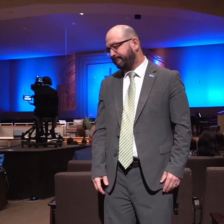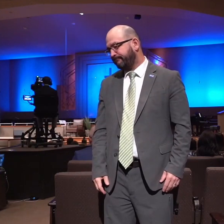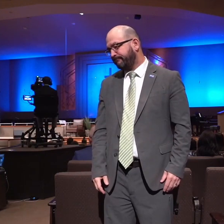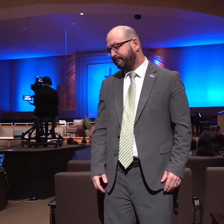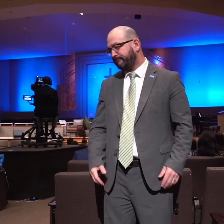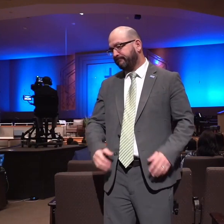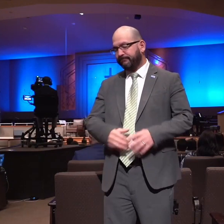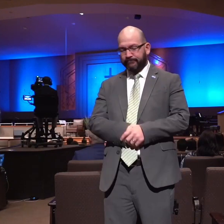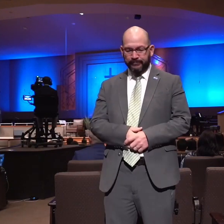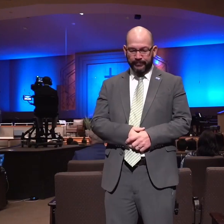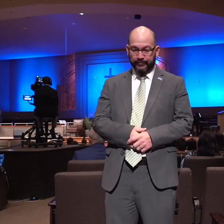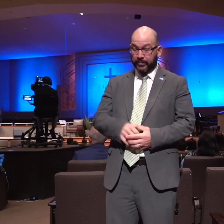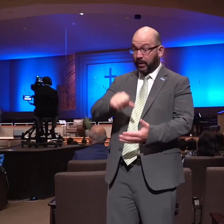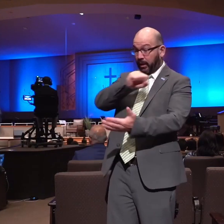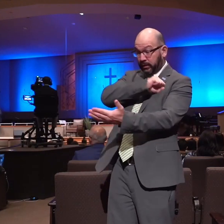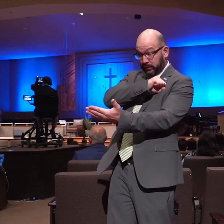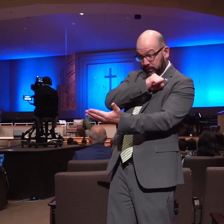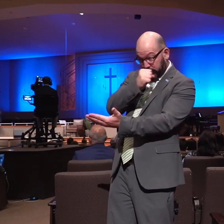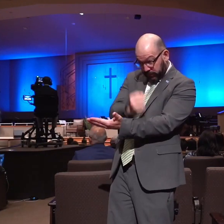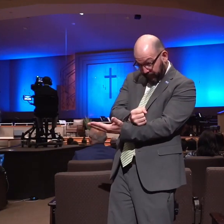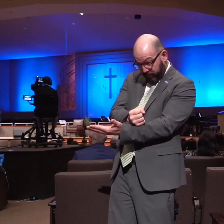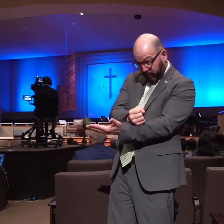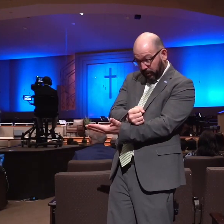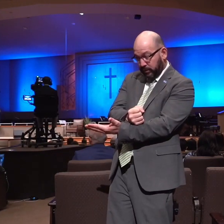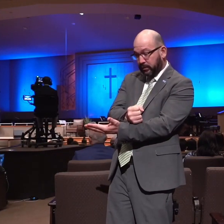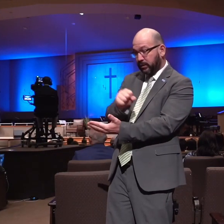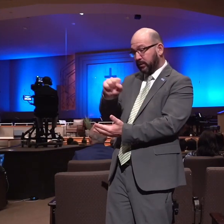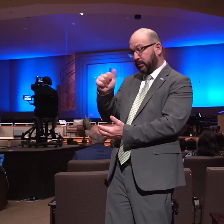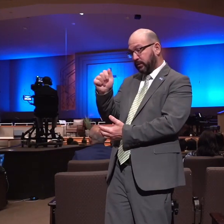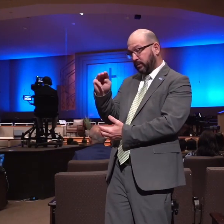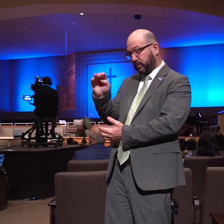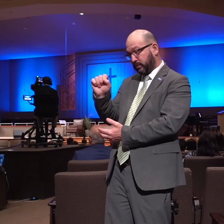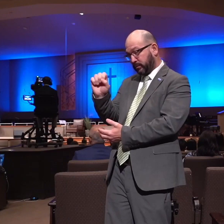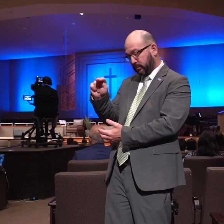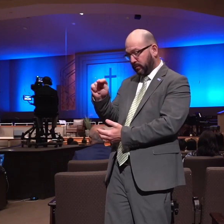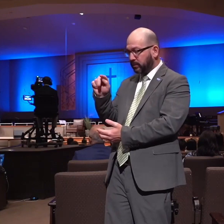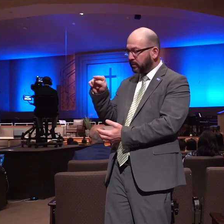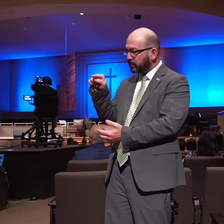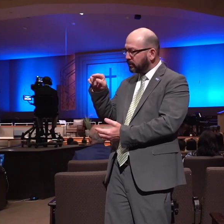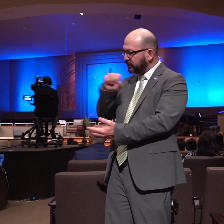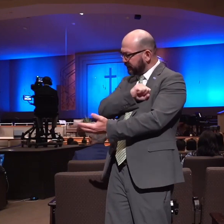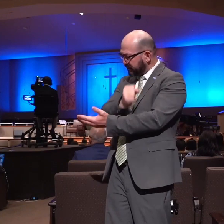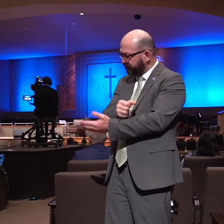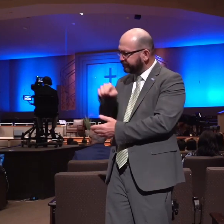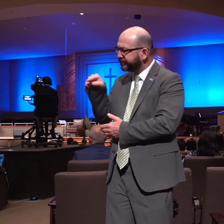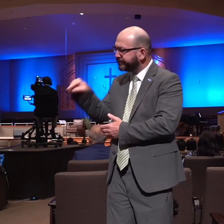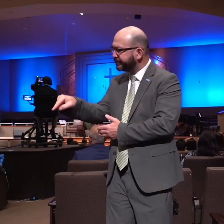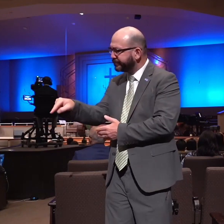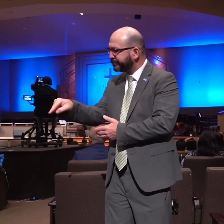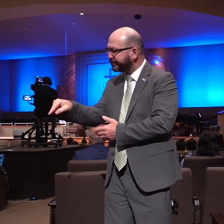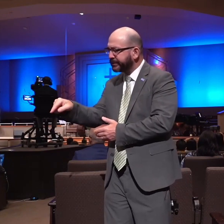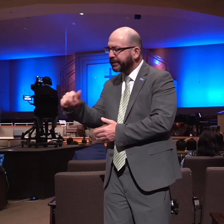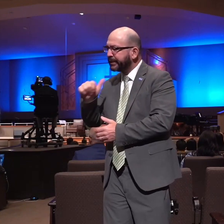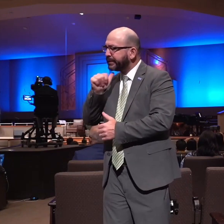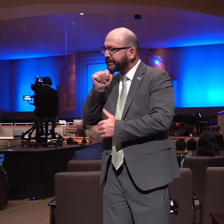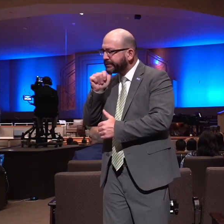samson was living a reactionary life rather than an intentional life